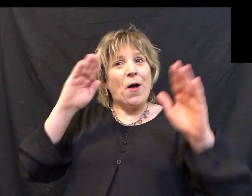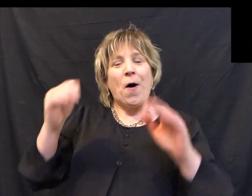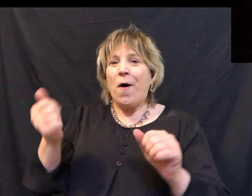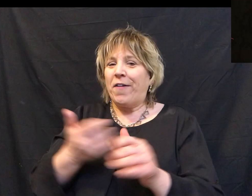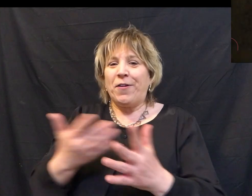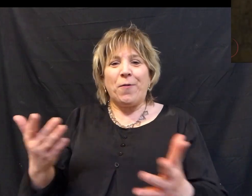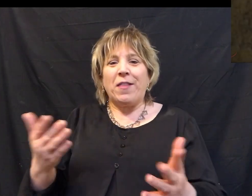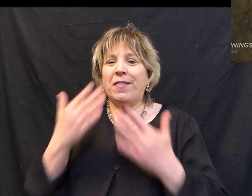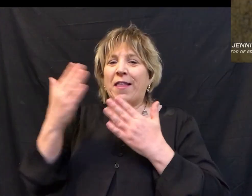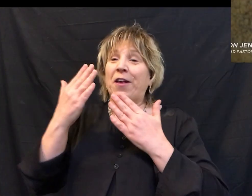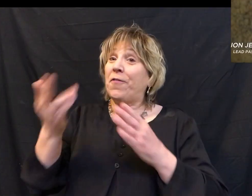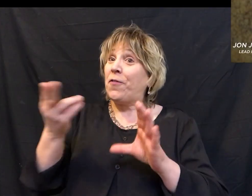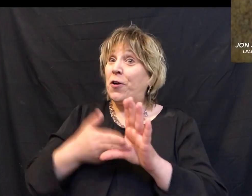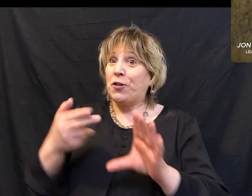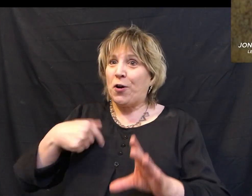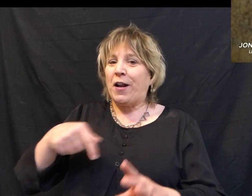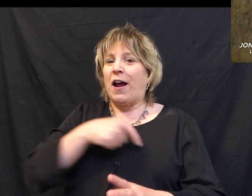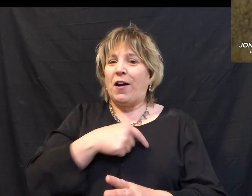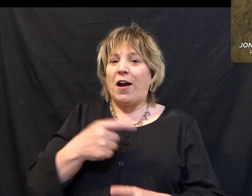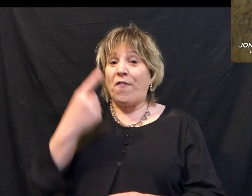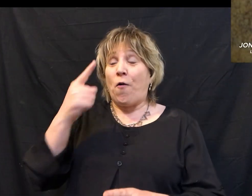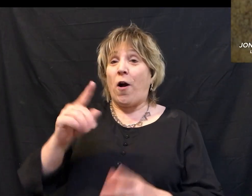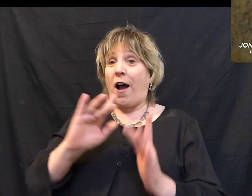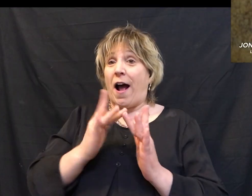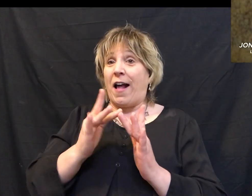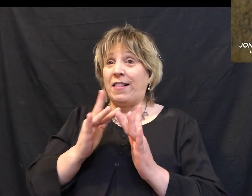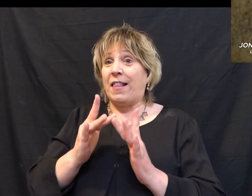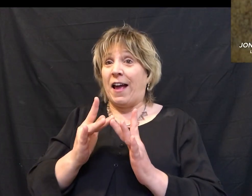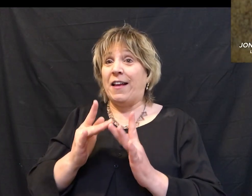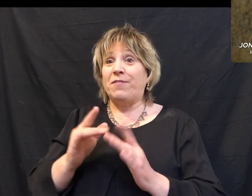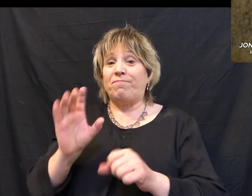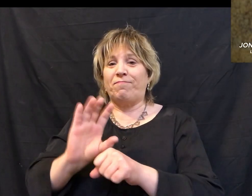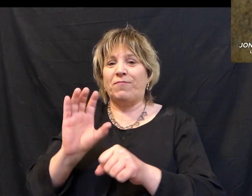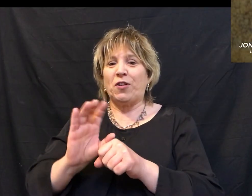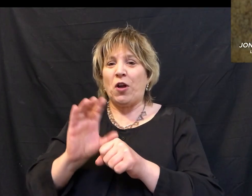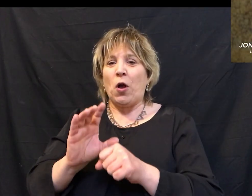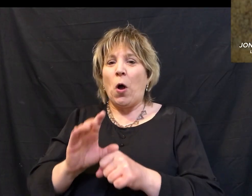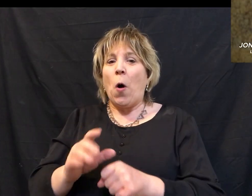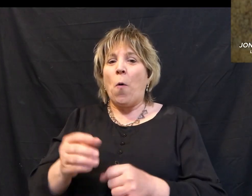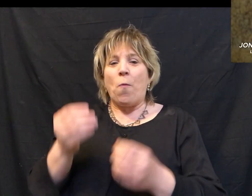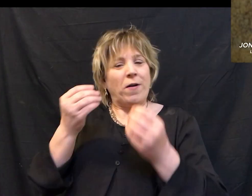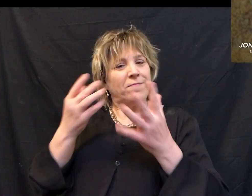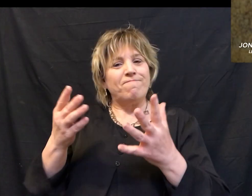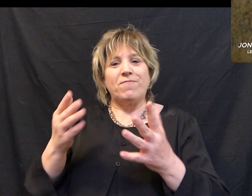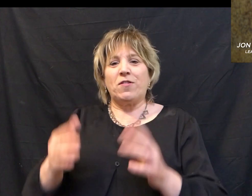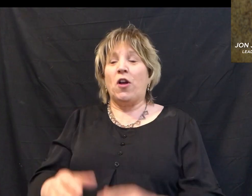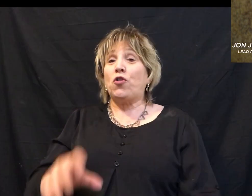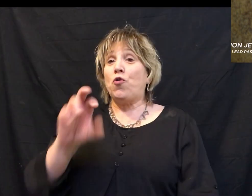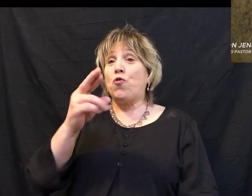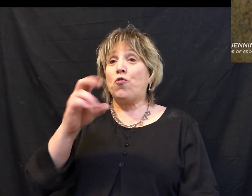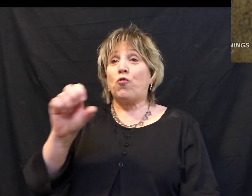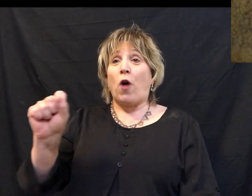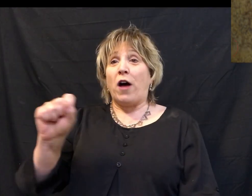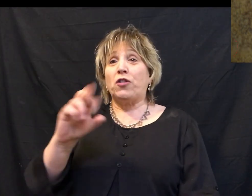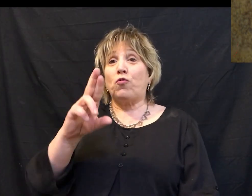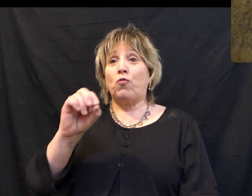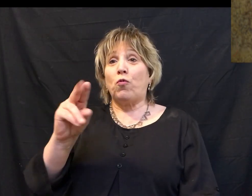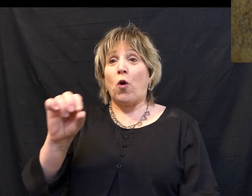Well, hello, everyone. Thank you so much for joining us for our online campus this weekend. Want to give a special shout out to